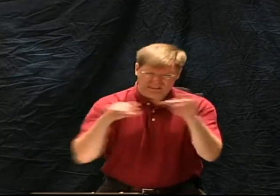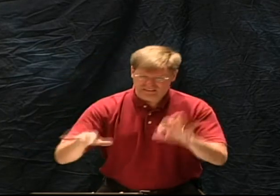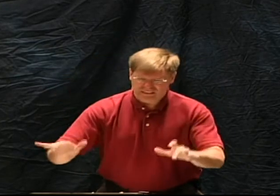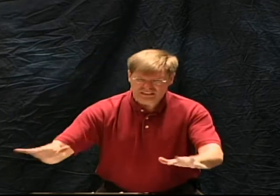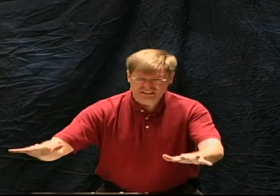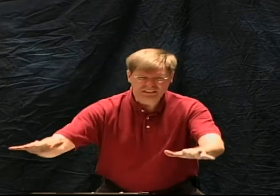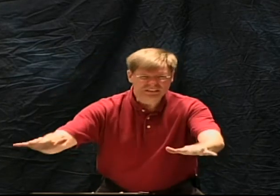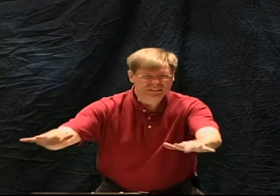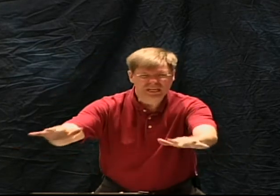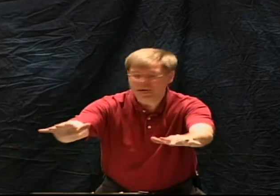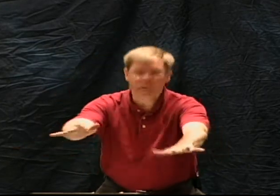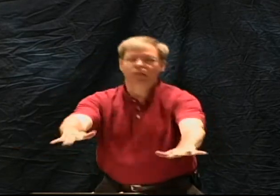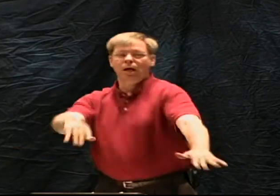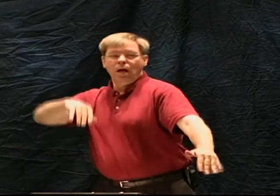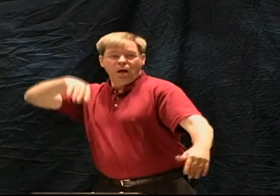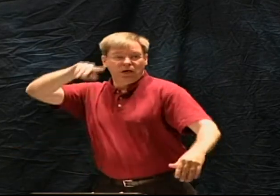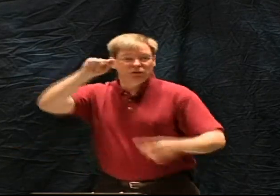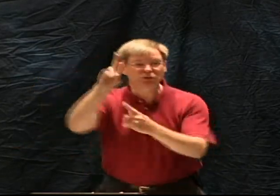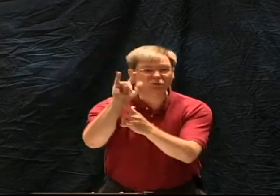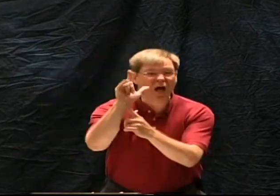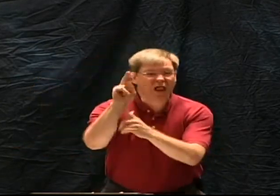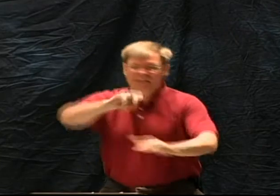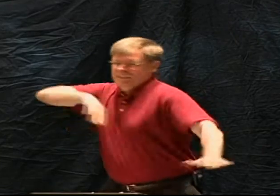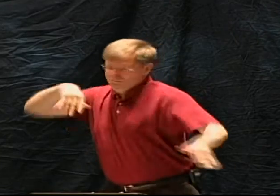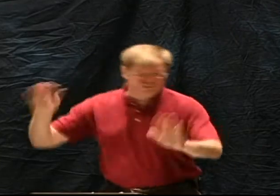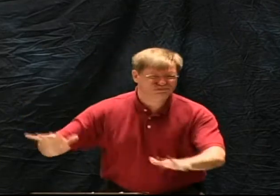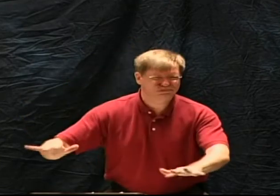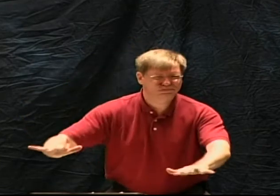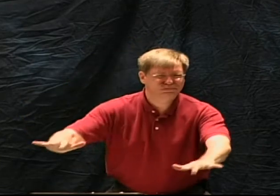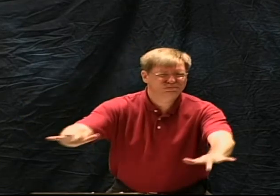filling the state of Texas